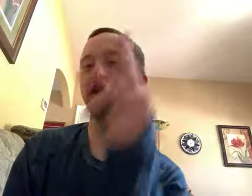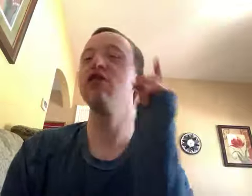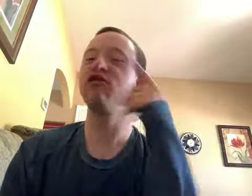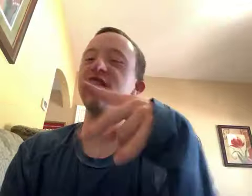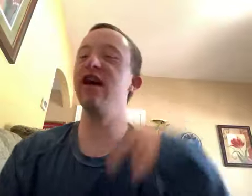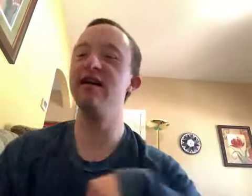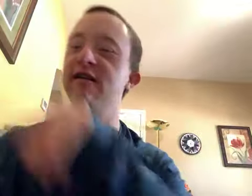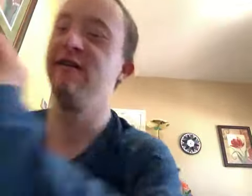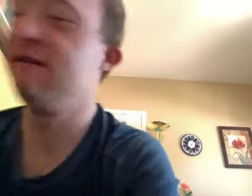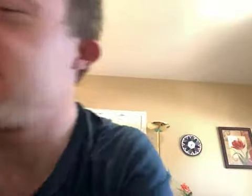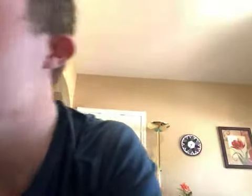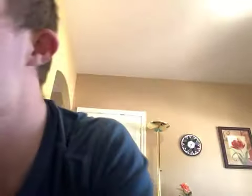Cheer.